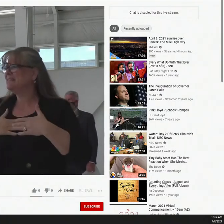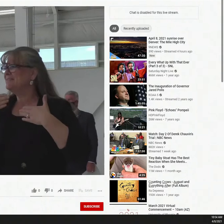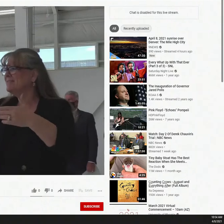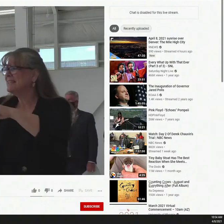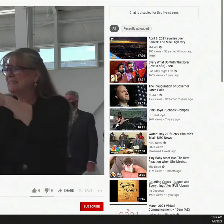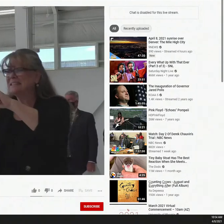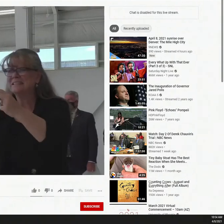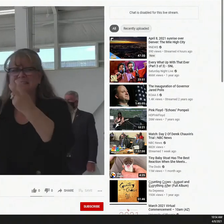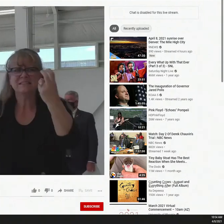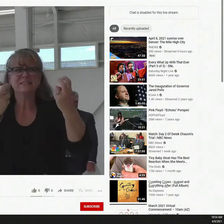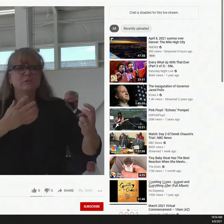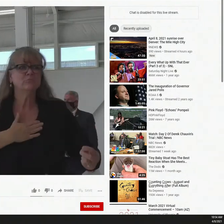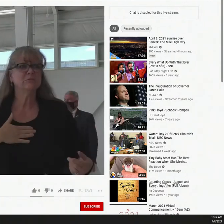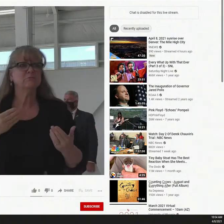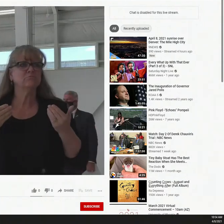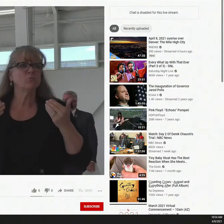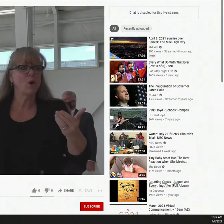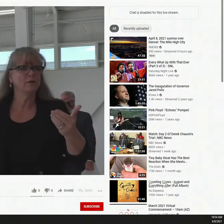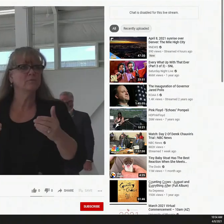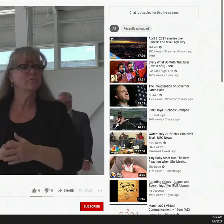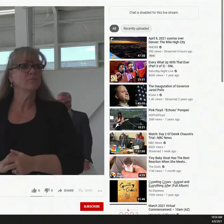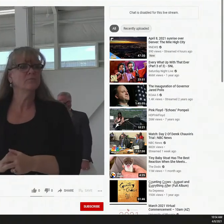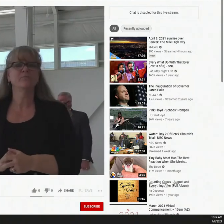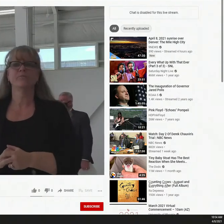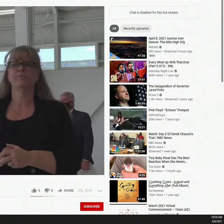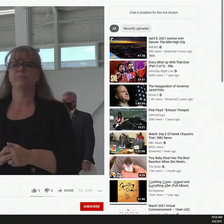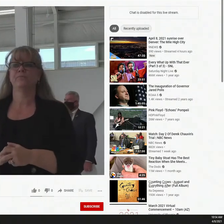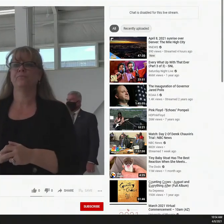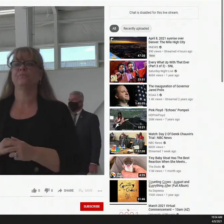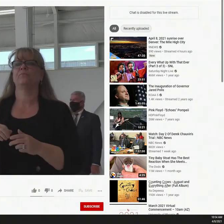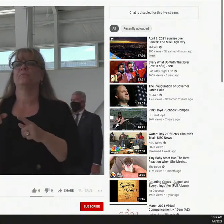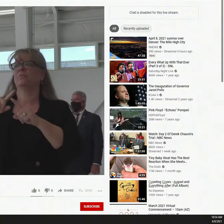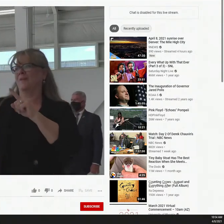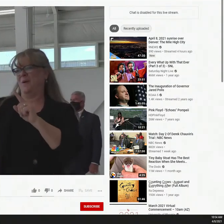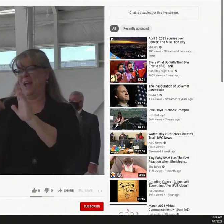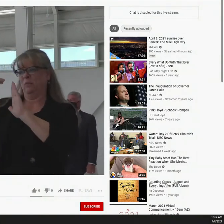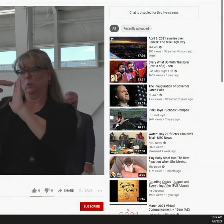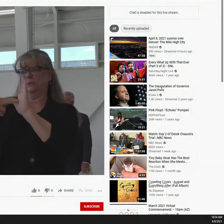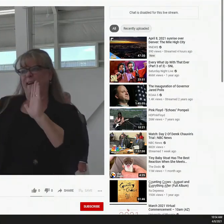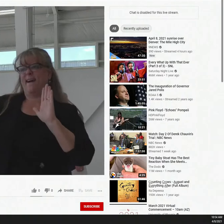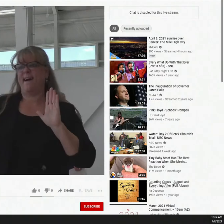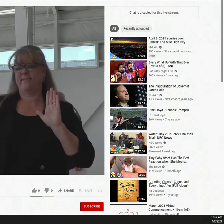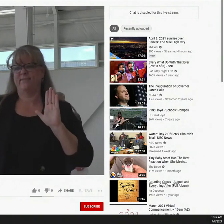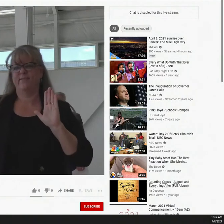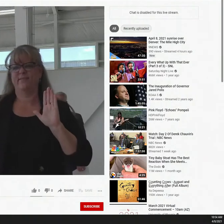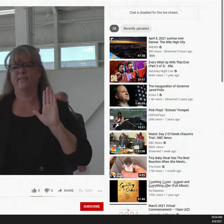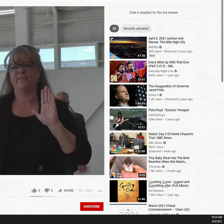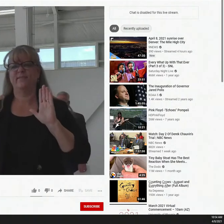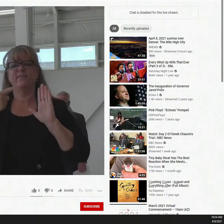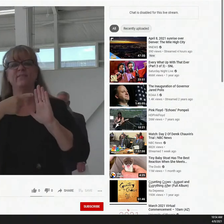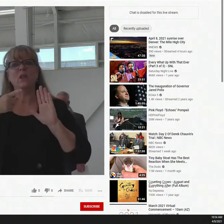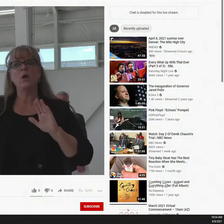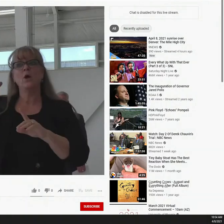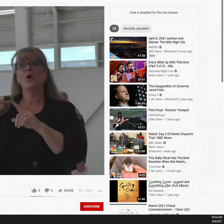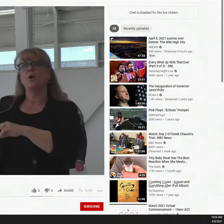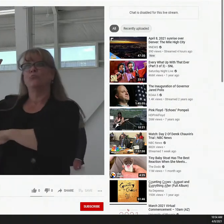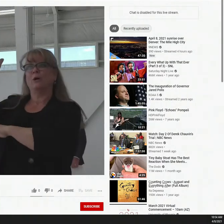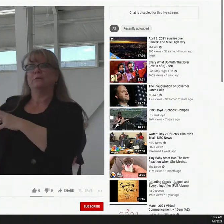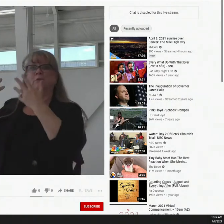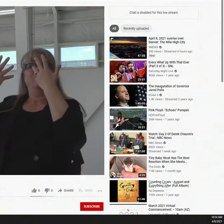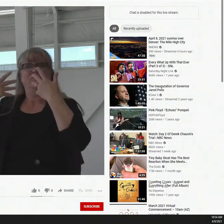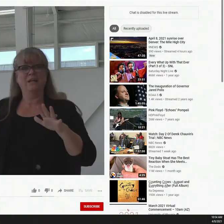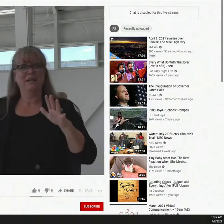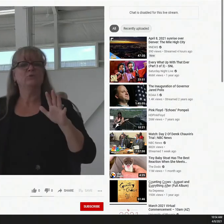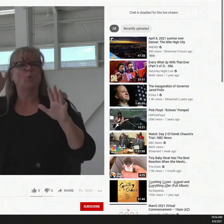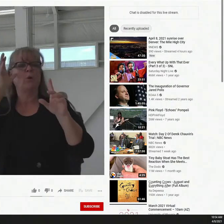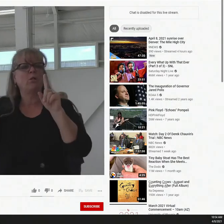Just a little bit of housekeeping. Once the presentation is over, some guidelines on how we'll be conducting questions and